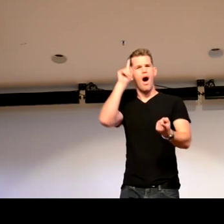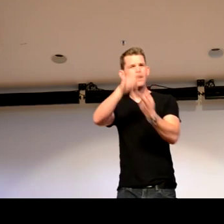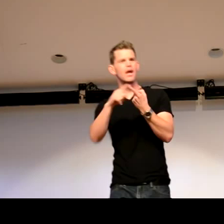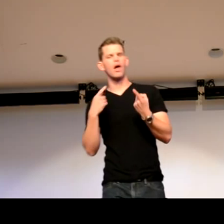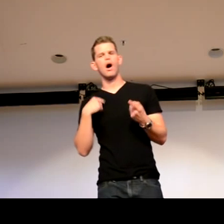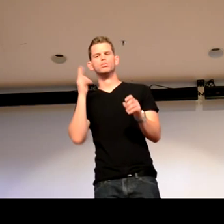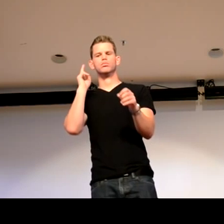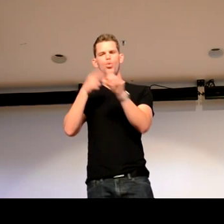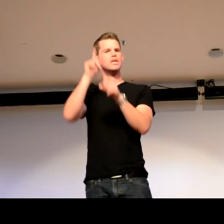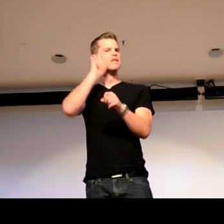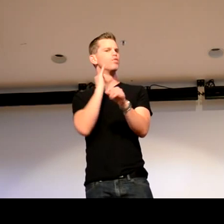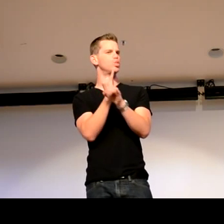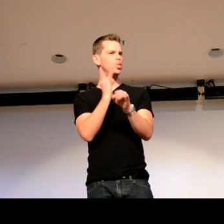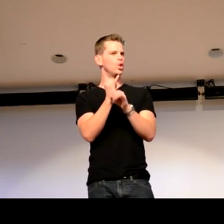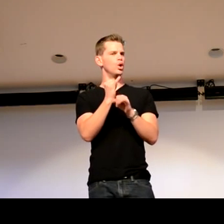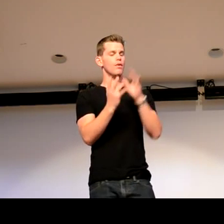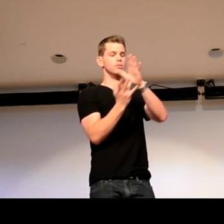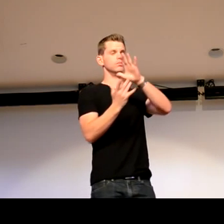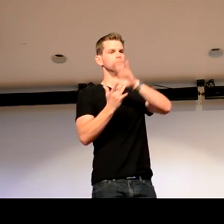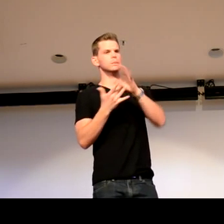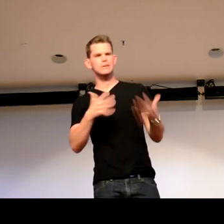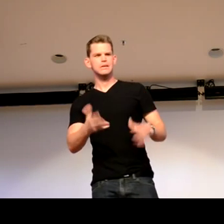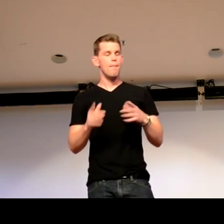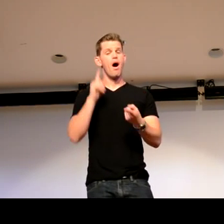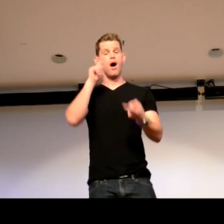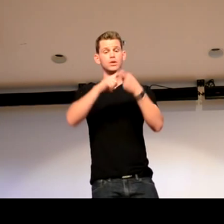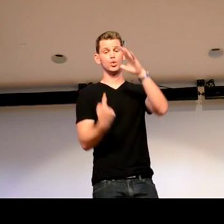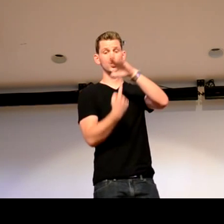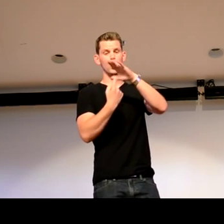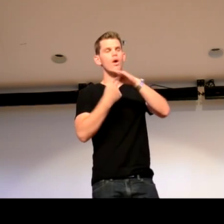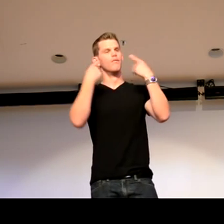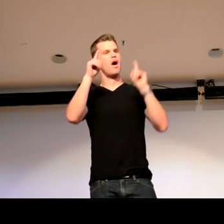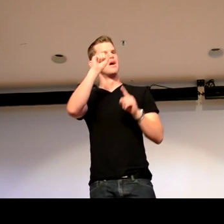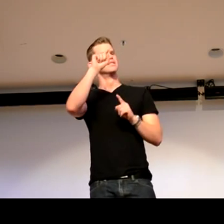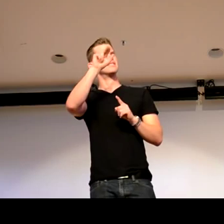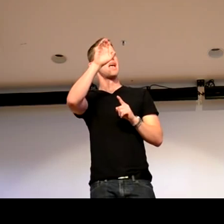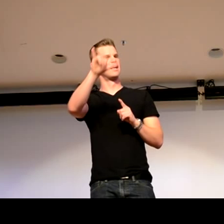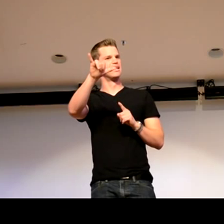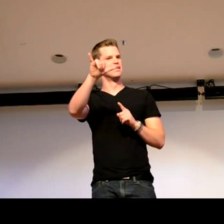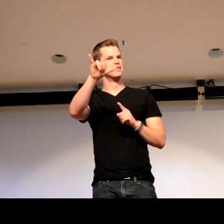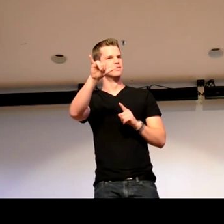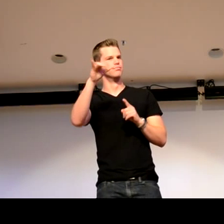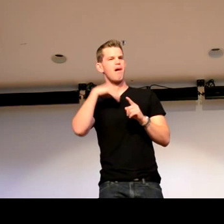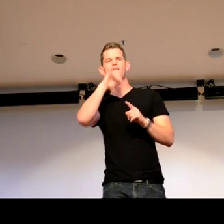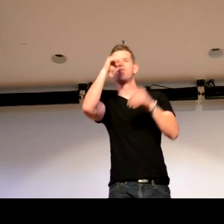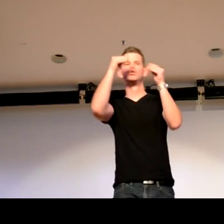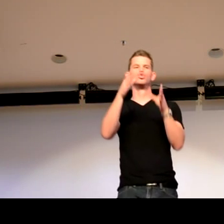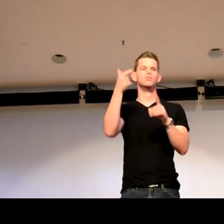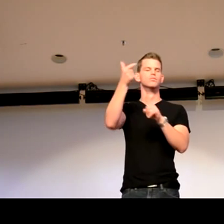to be there for me it was frustrating for me and then I went to the school for the deaf in my high school years and when I was a